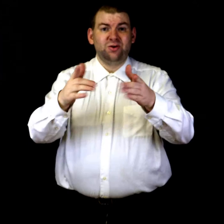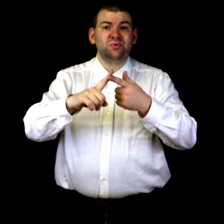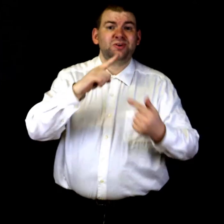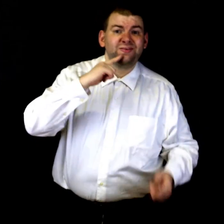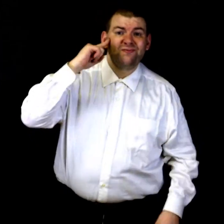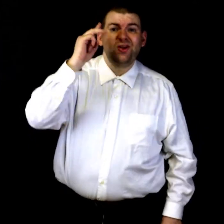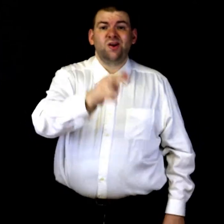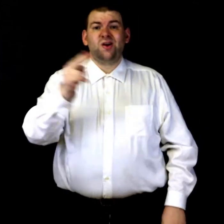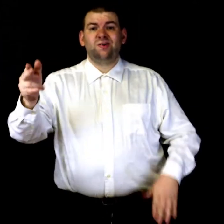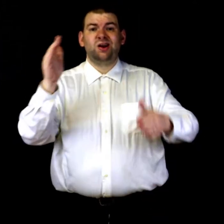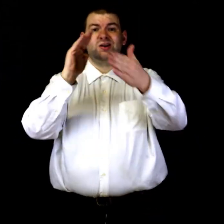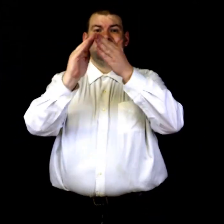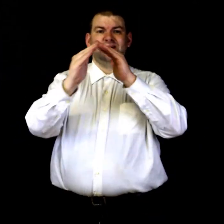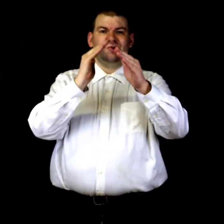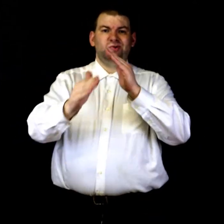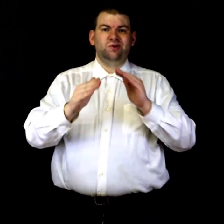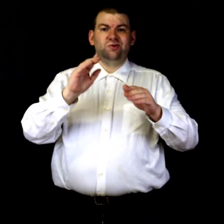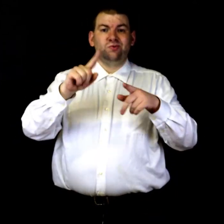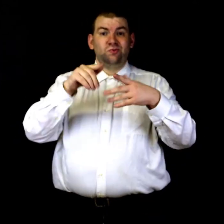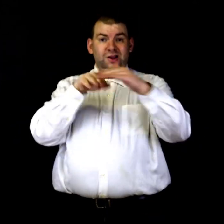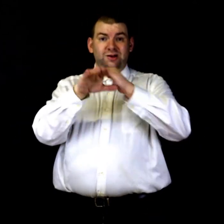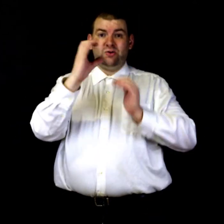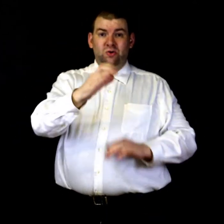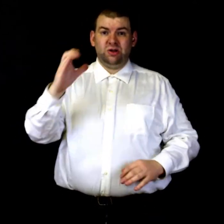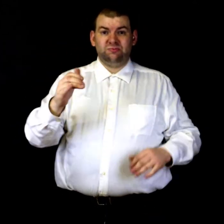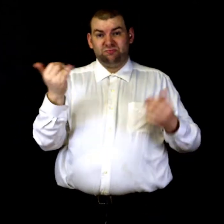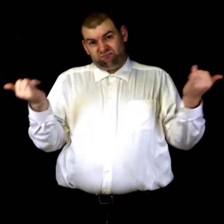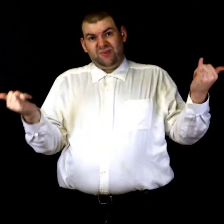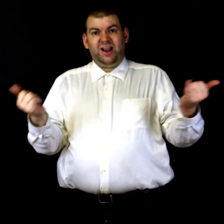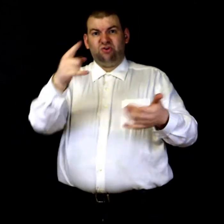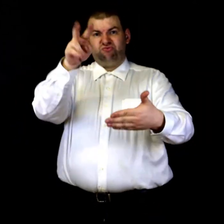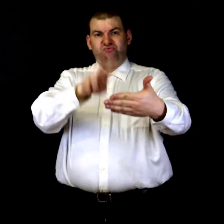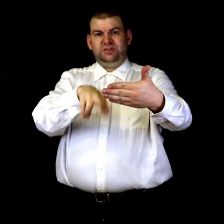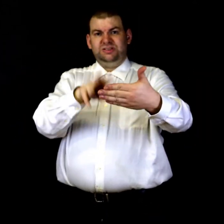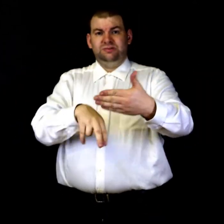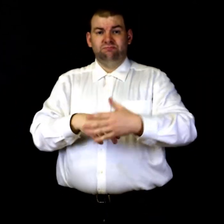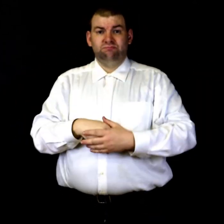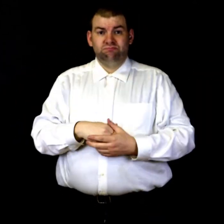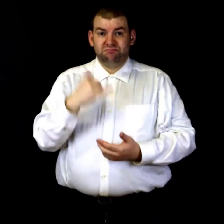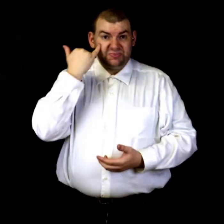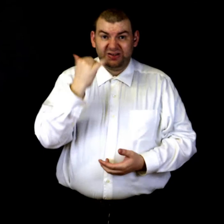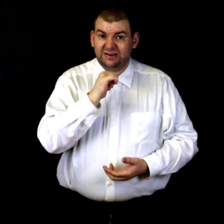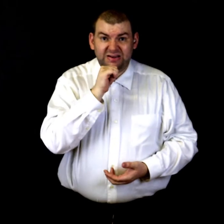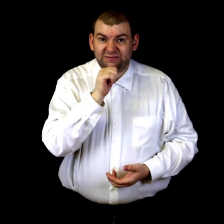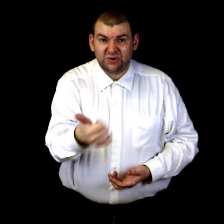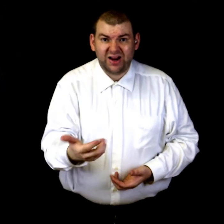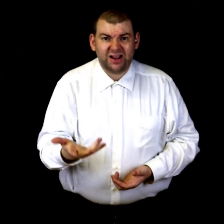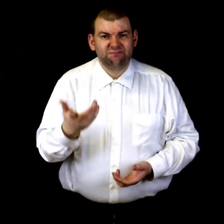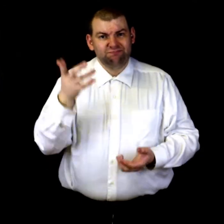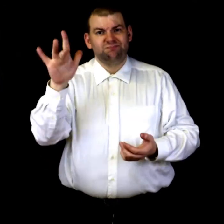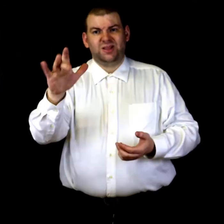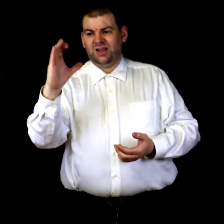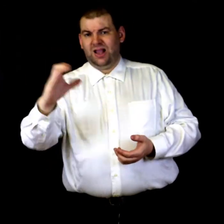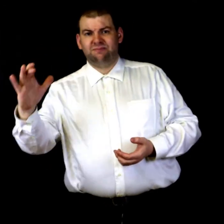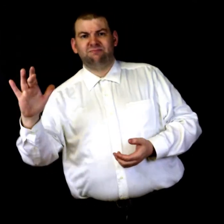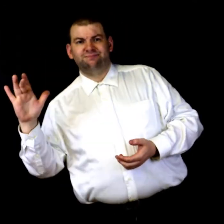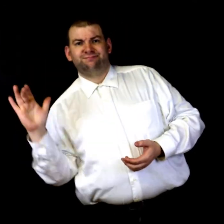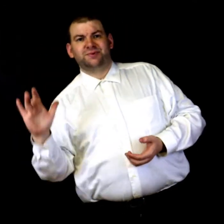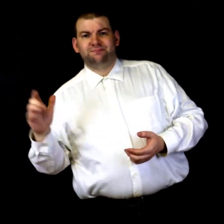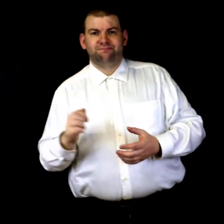way to give the deaf and hard of hearing community access to closed caption, which you are reading now. If you are not, there is a closed caption